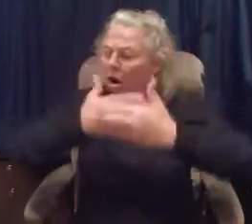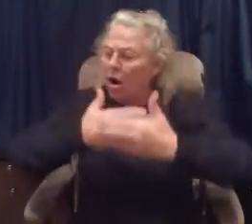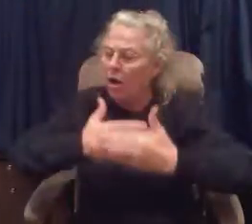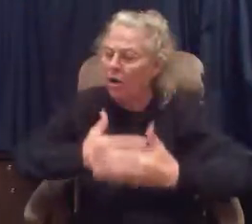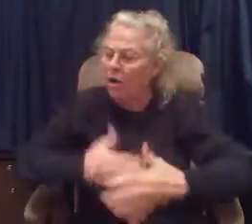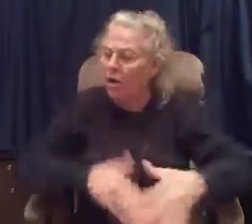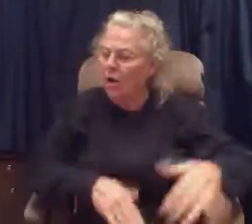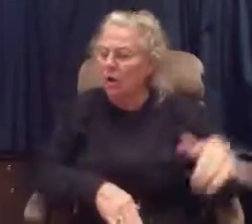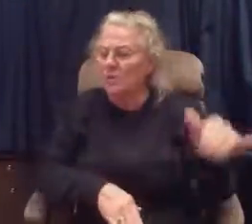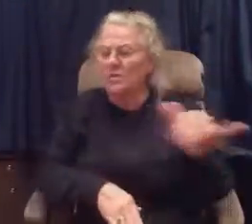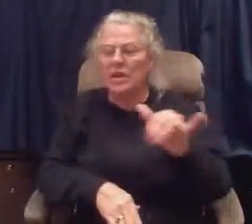surprise